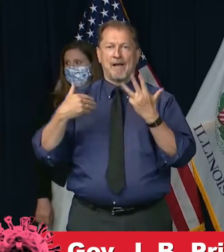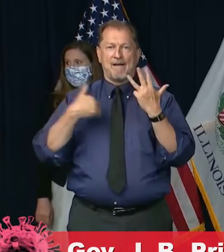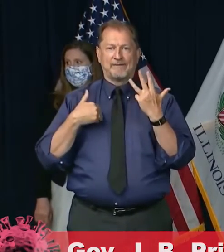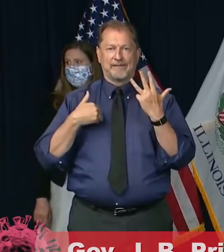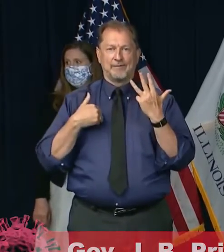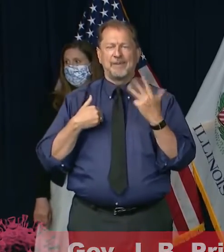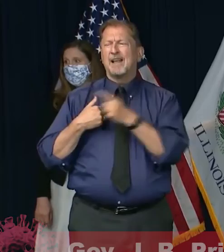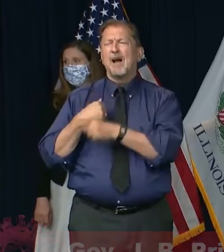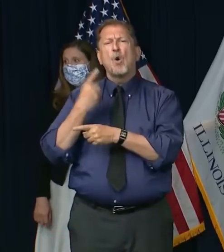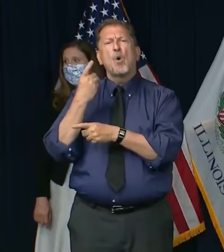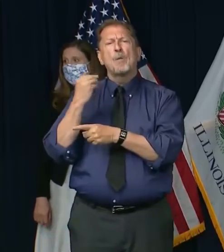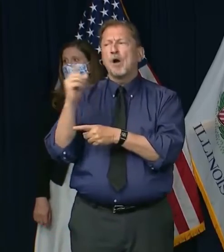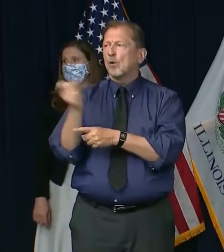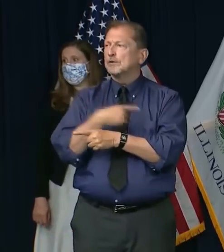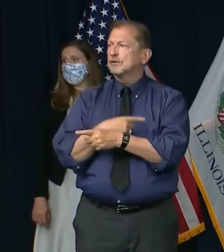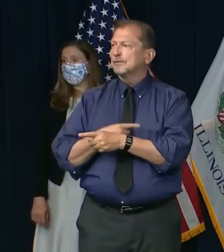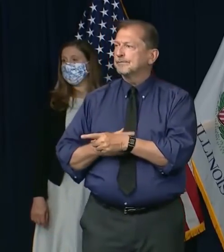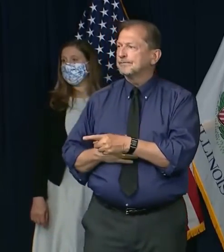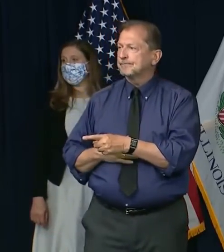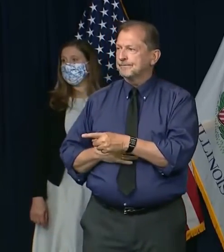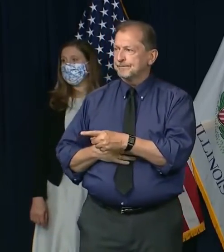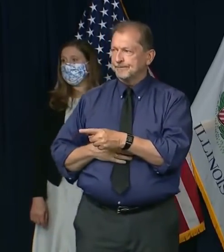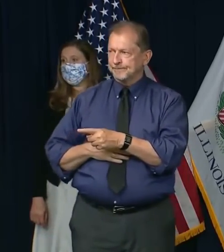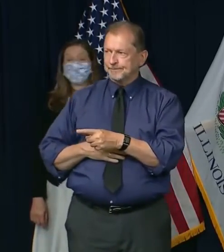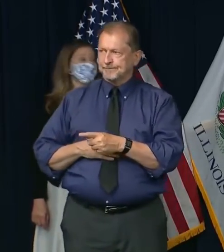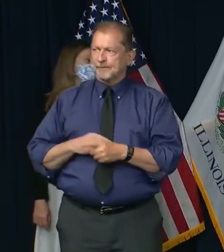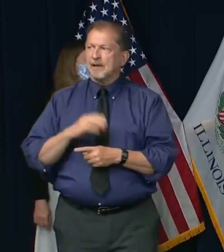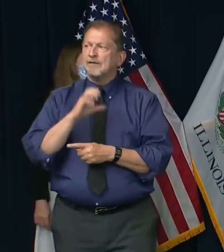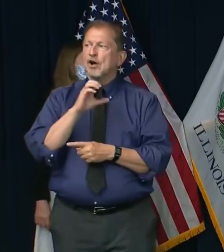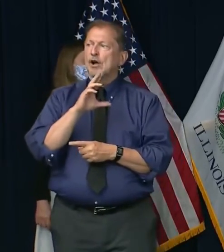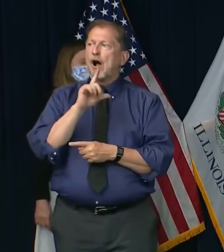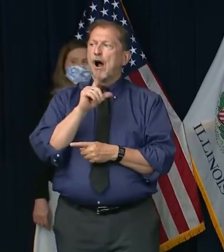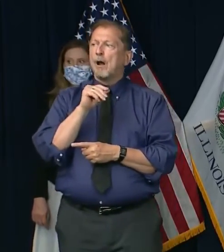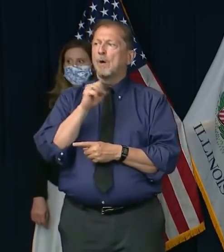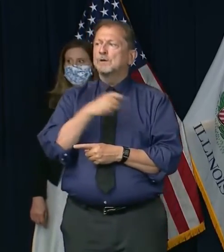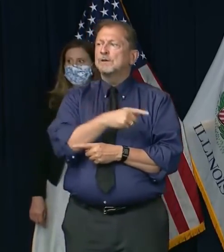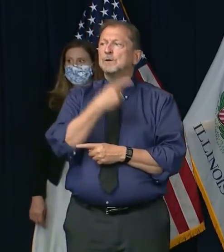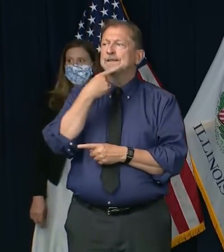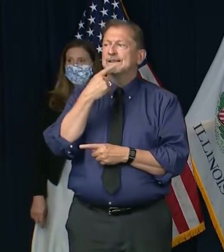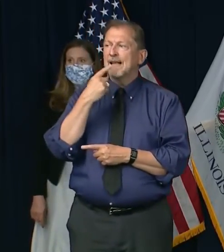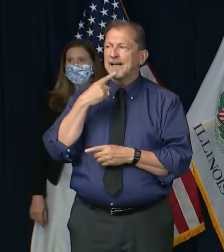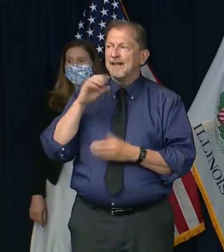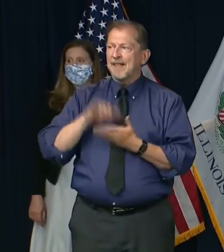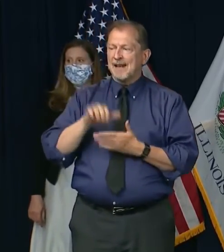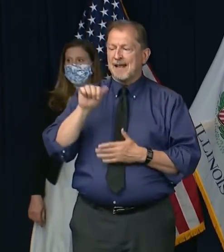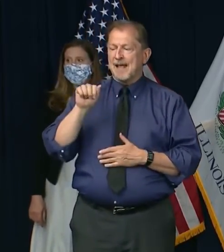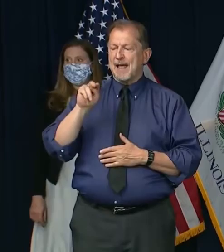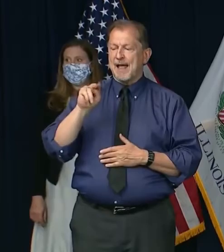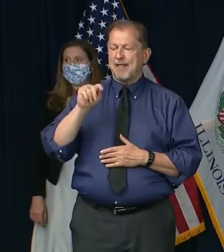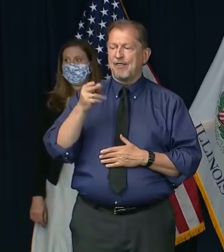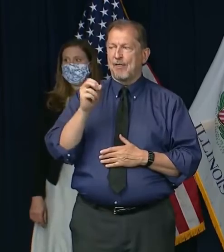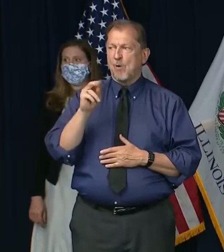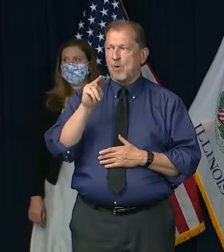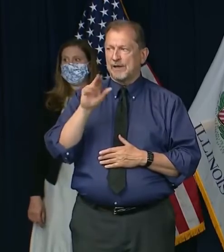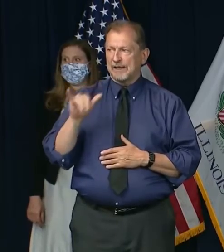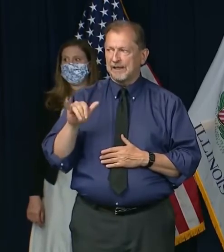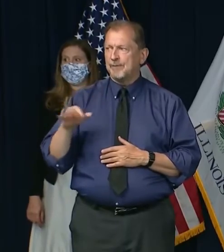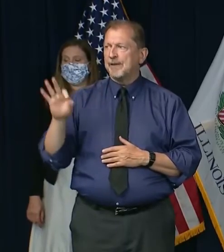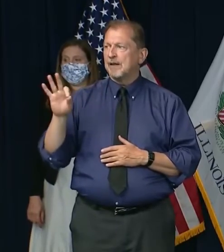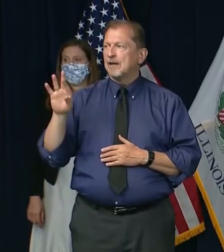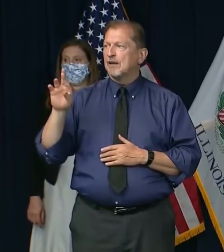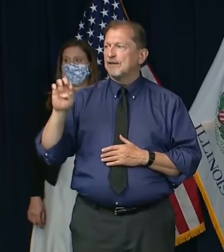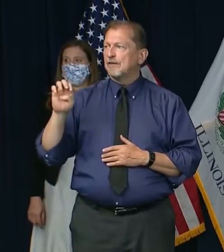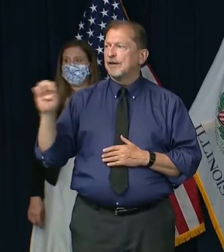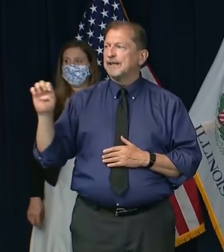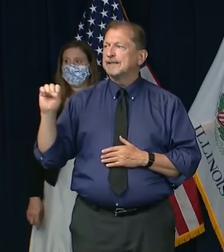Oh, yeah. Hi. I have a question for Carlos. Actually, you mentioned that Anthony Friesen, who was helping you get out masks. lot of us